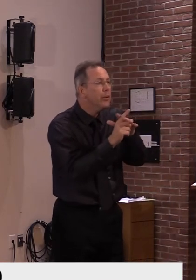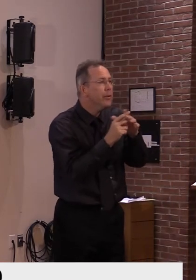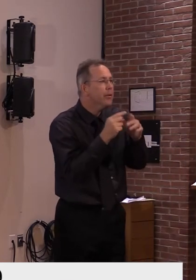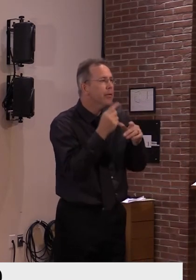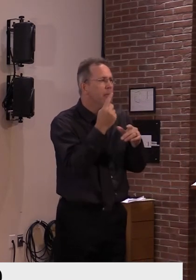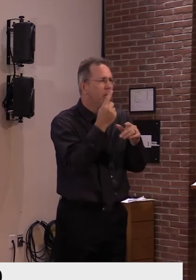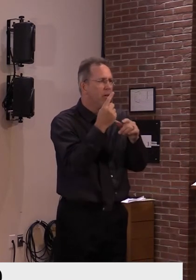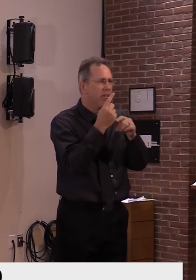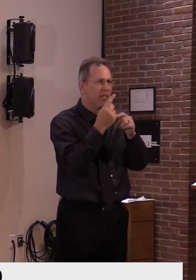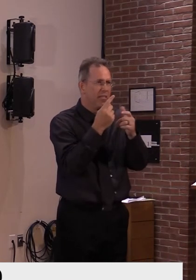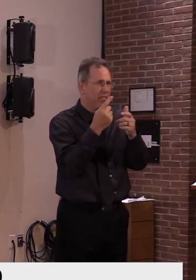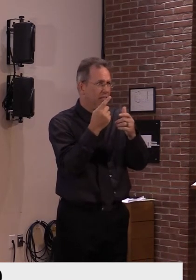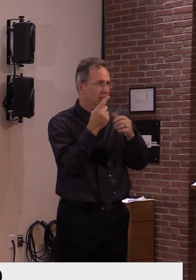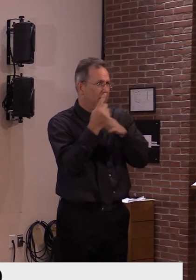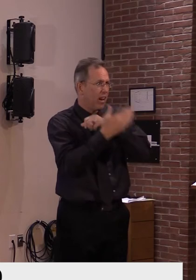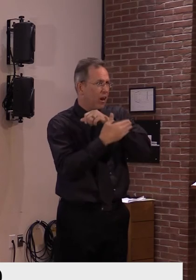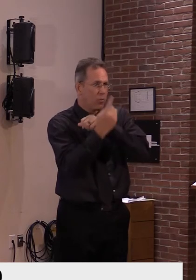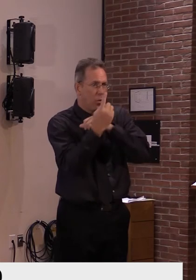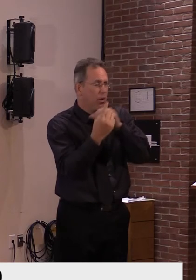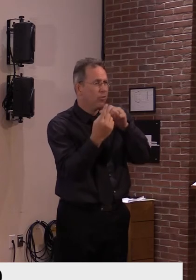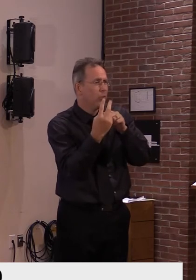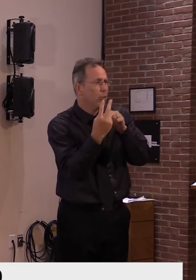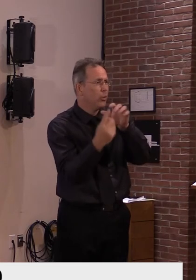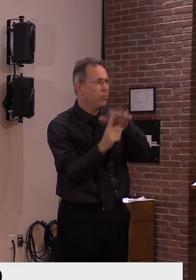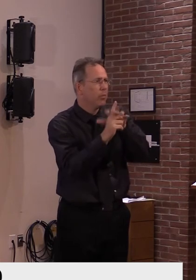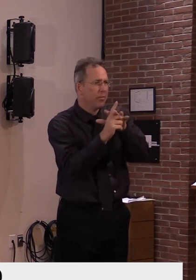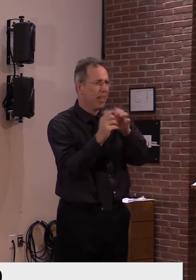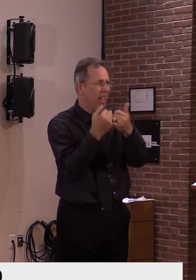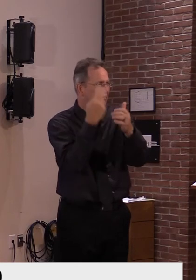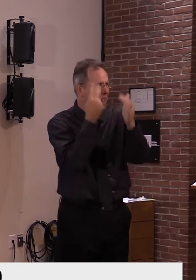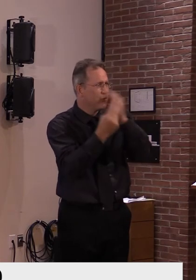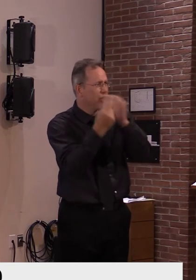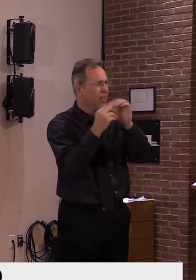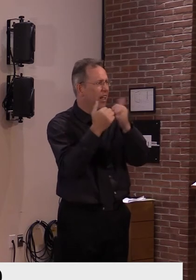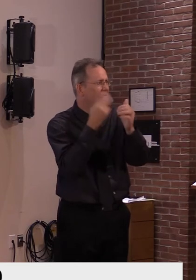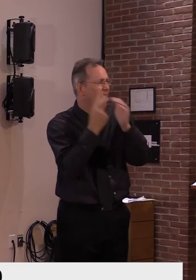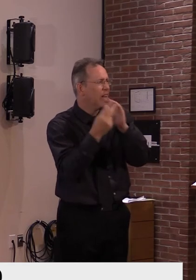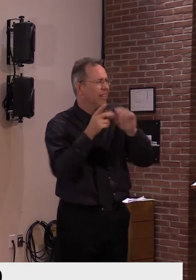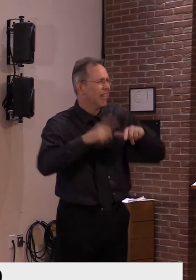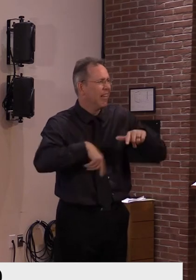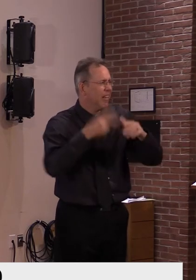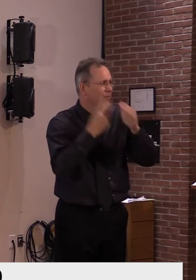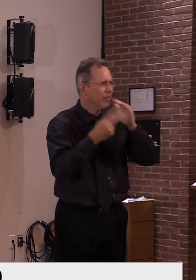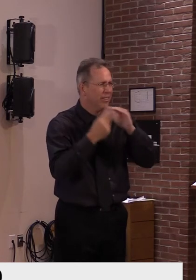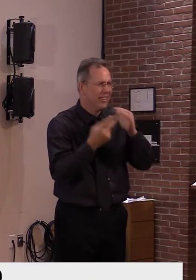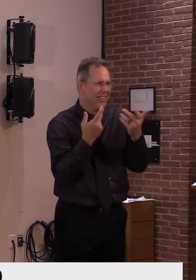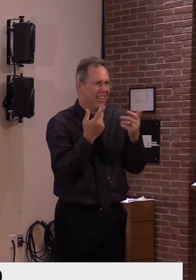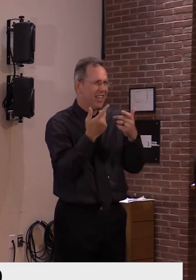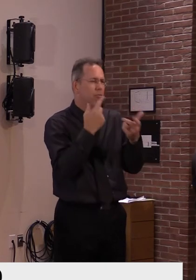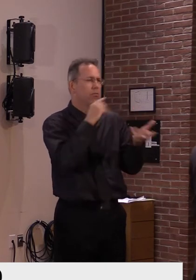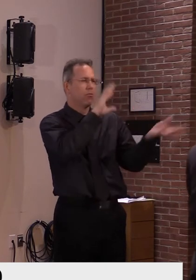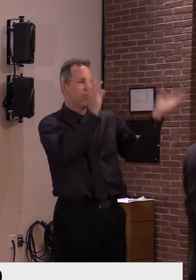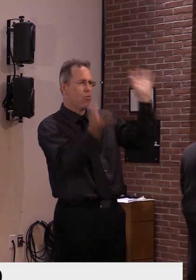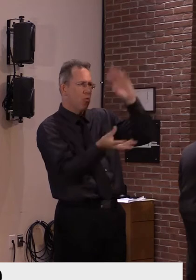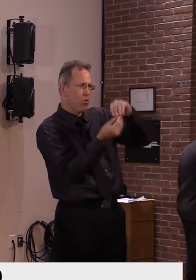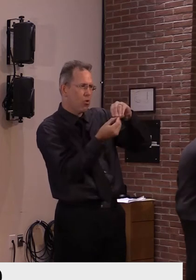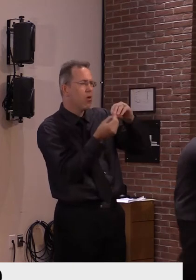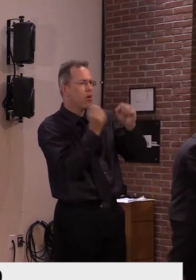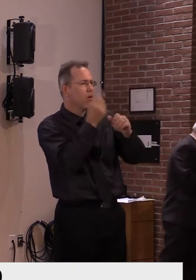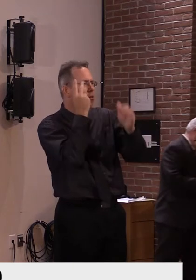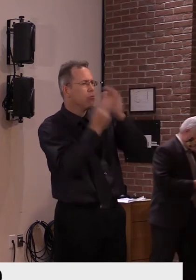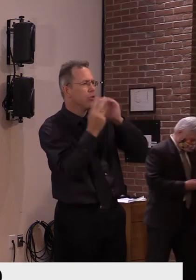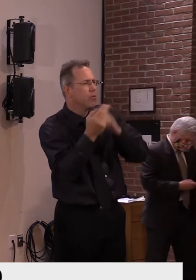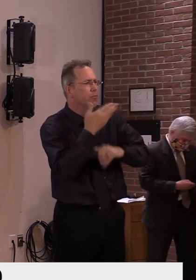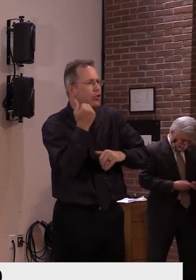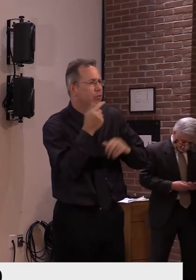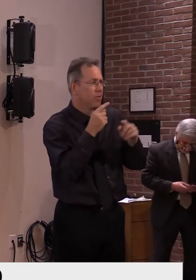out in the, in the future. But I will say just generally that, um, there's not a particular, you know, there's some counties that maybe you would anticipate that